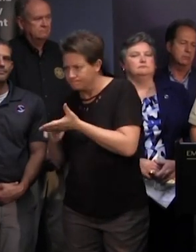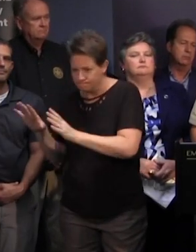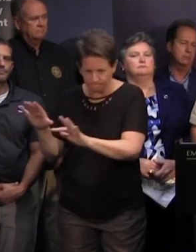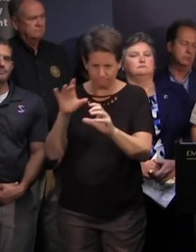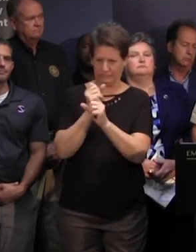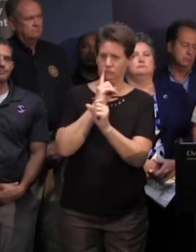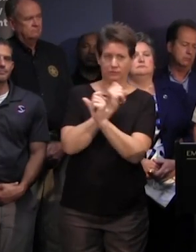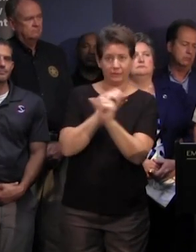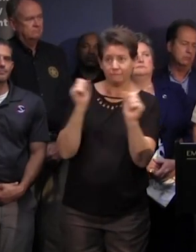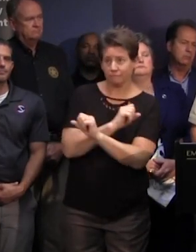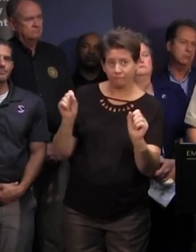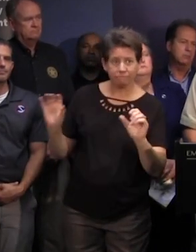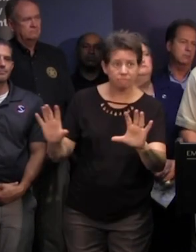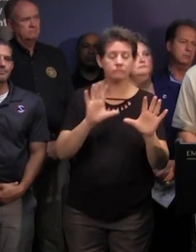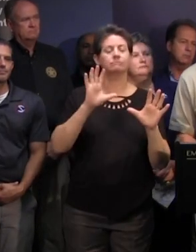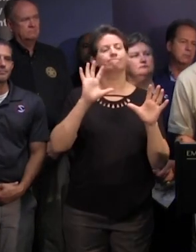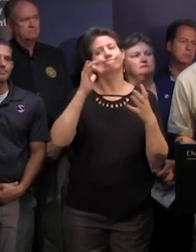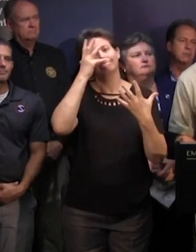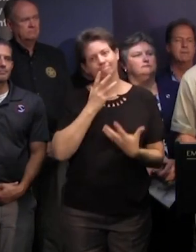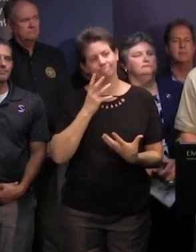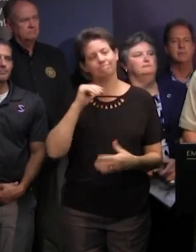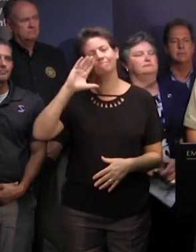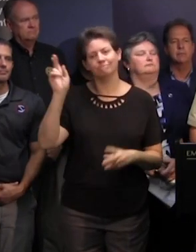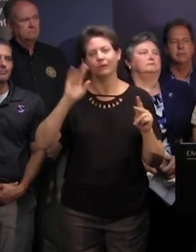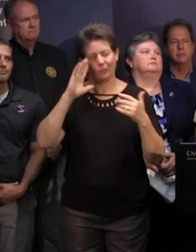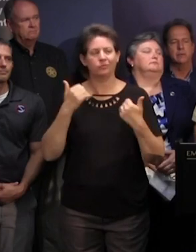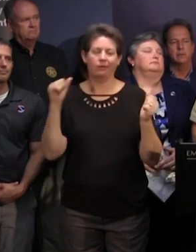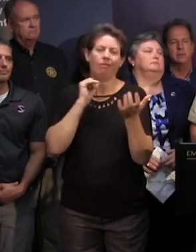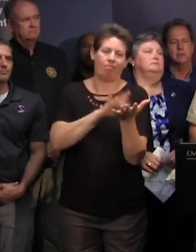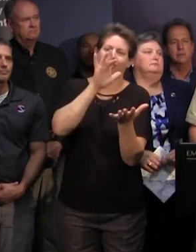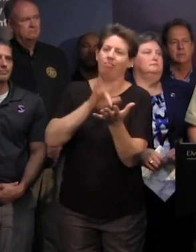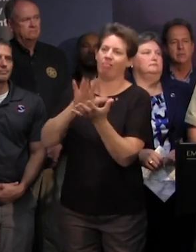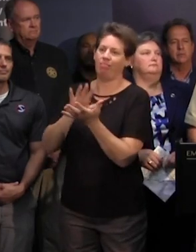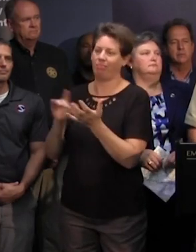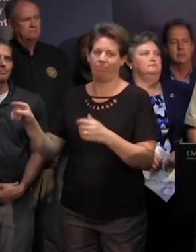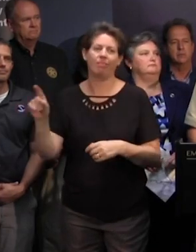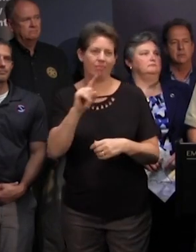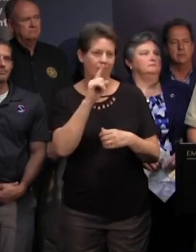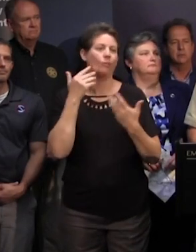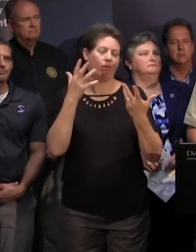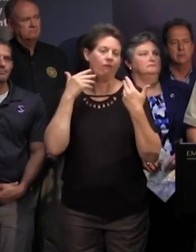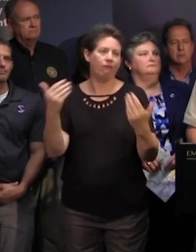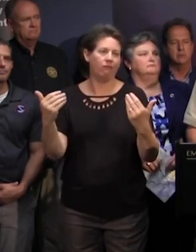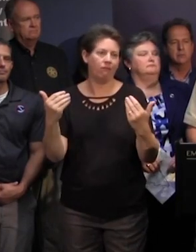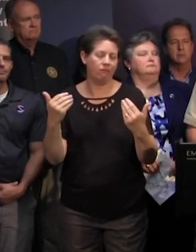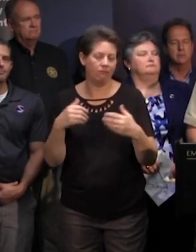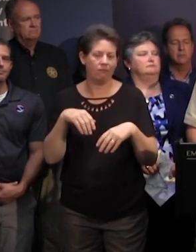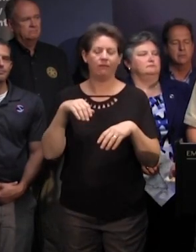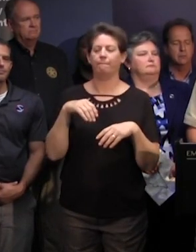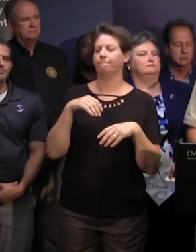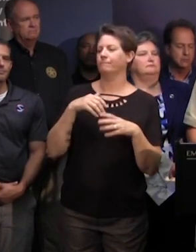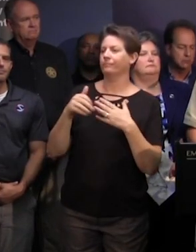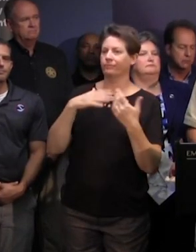sadly we know that there are those who will try and take advantage of this situation to commit crimes whether it's